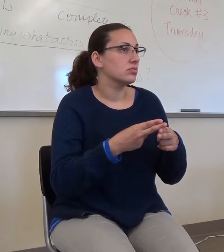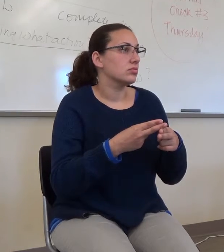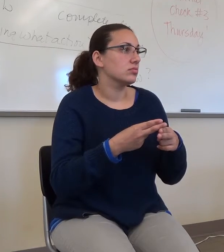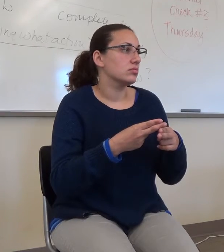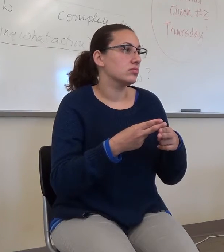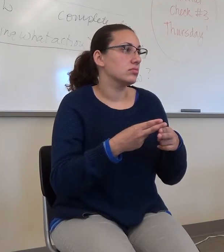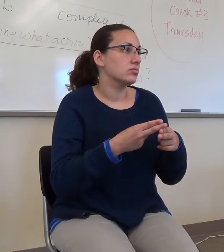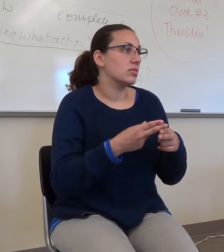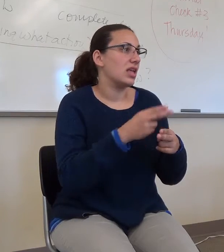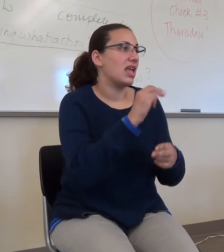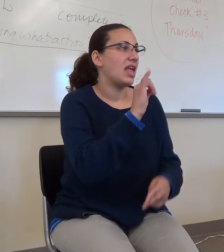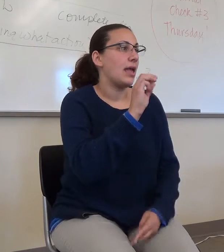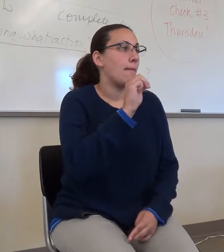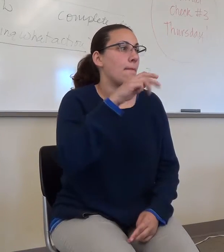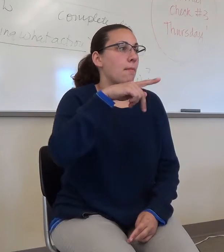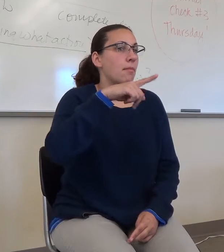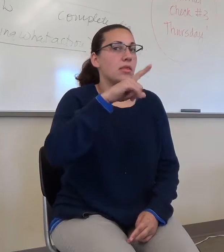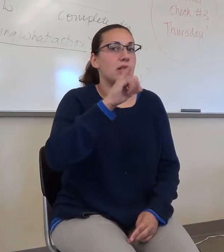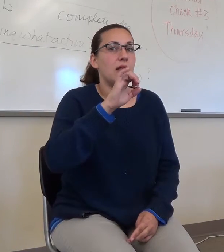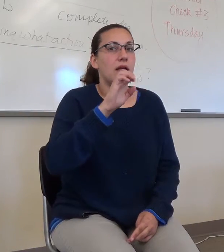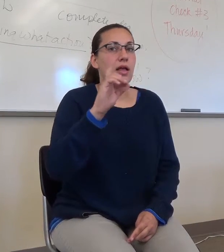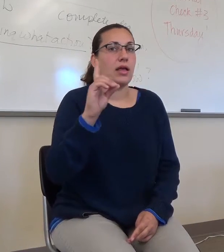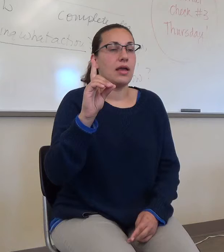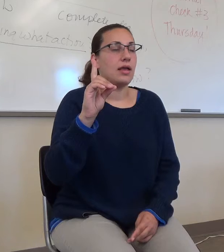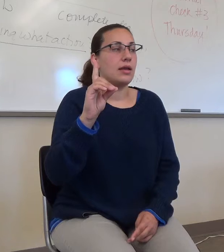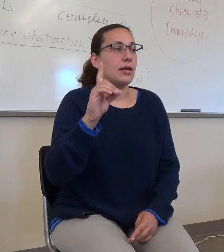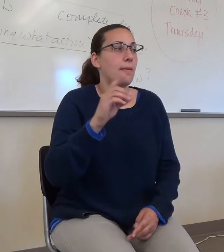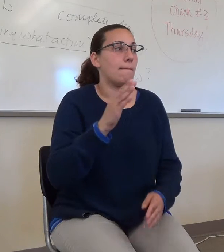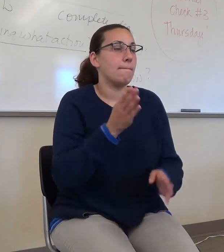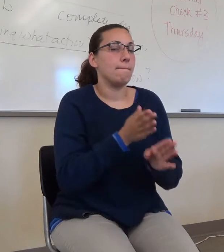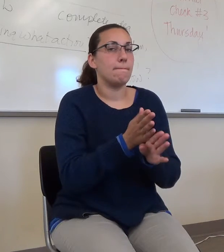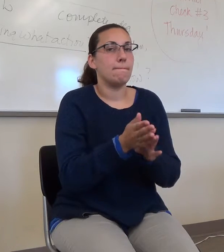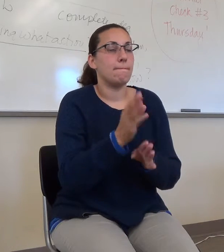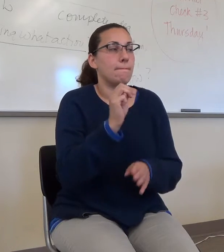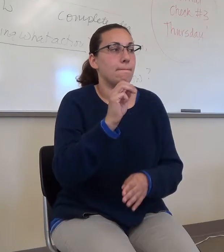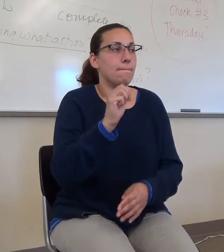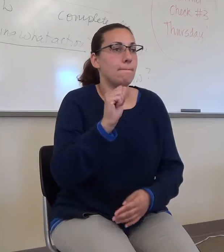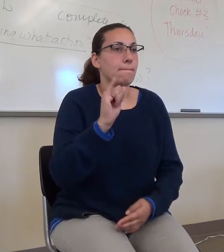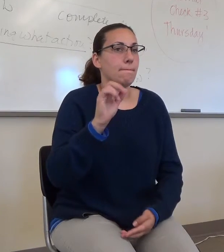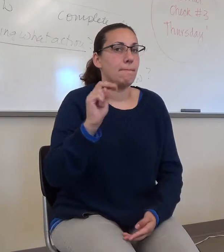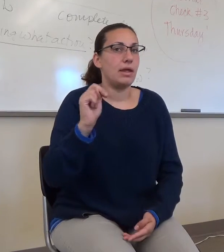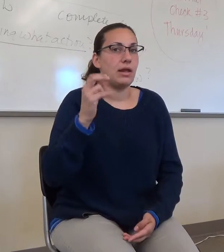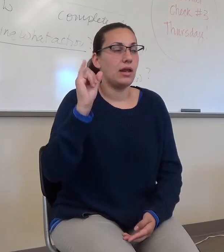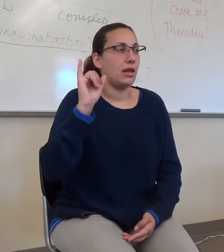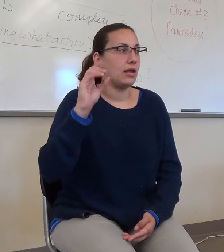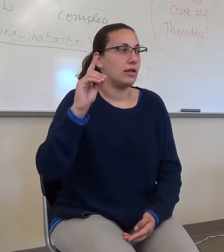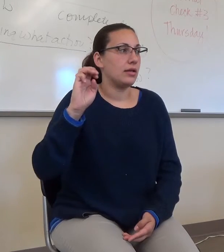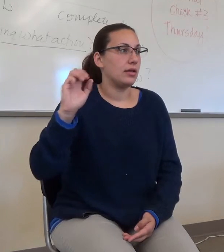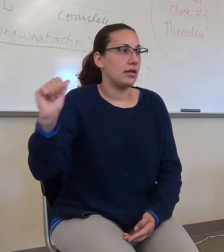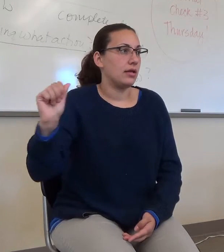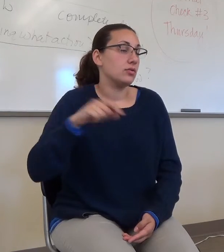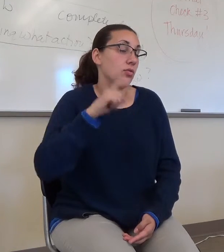implied main idea. In which case you have to add something to this.